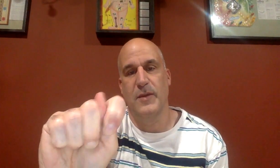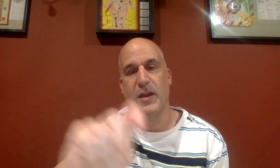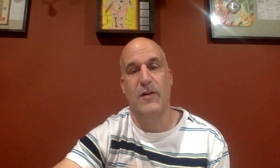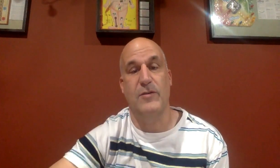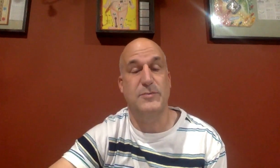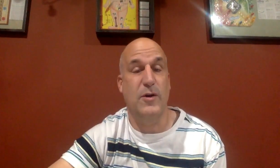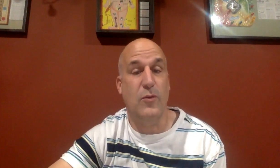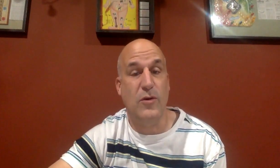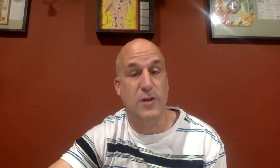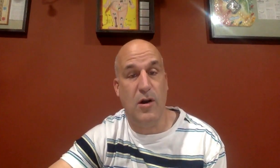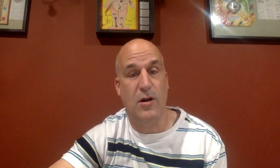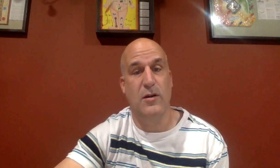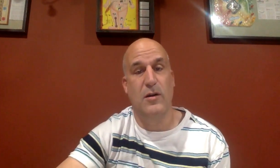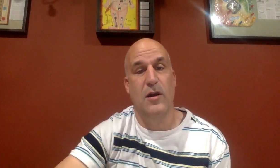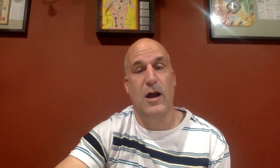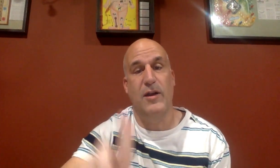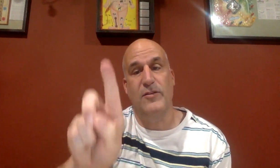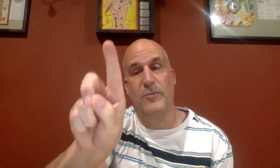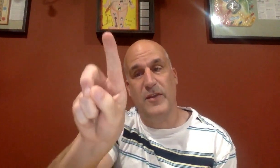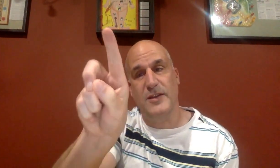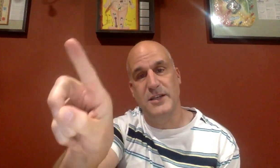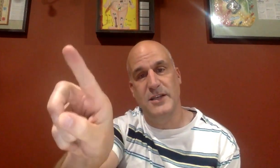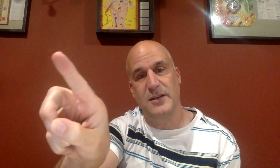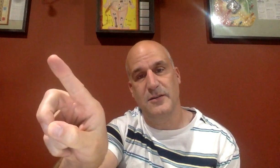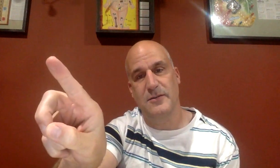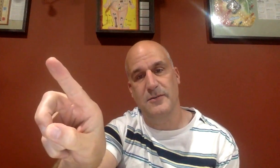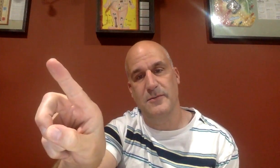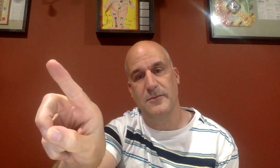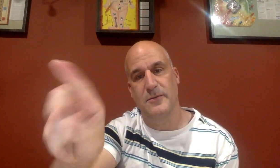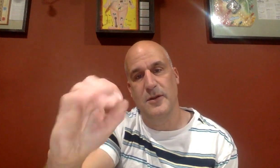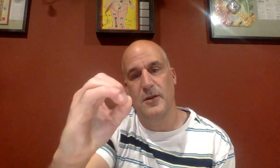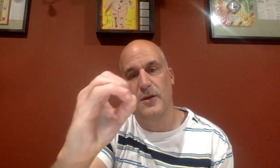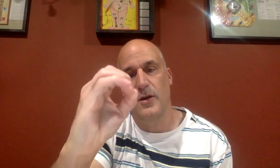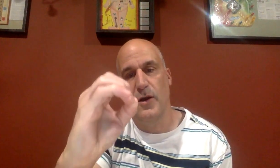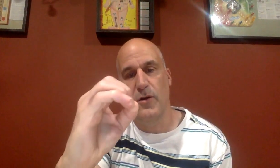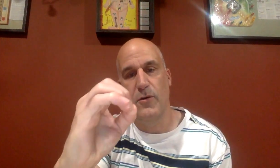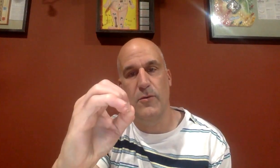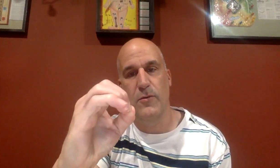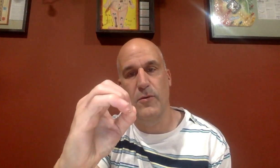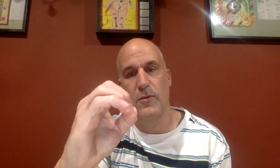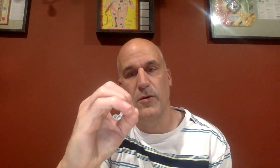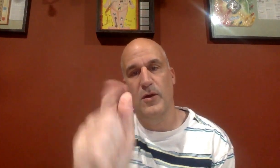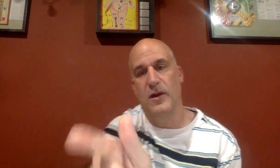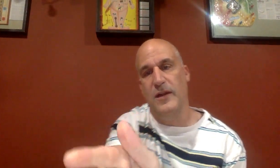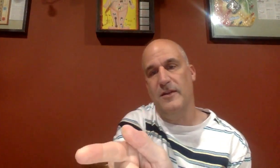If I were to spell the word dog, I would have to make the D, O, and then